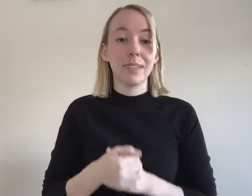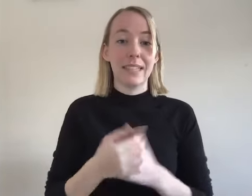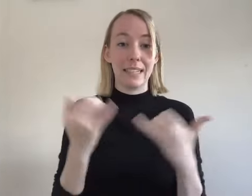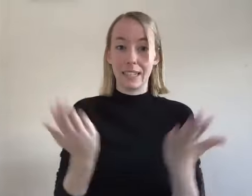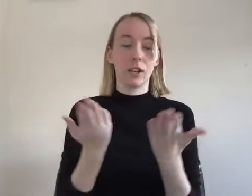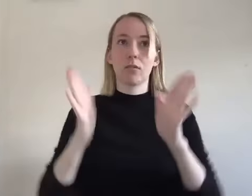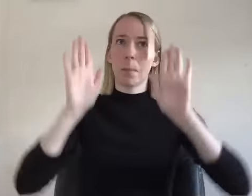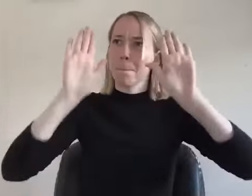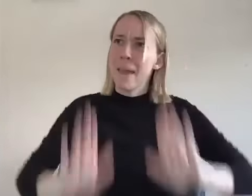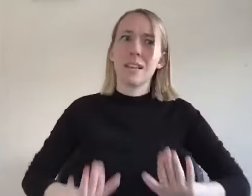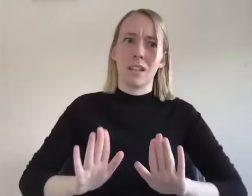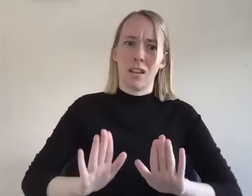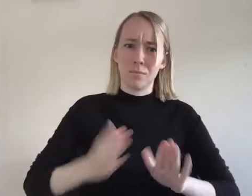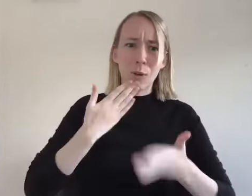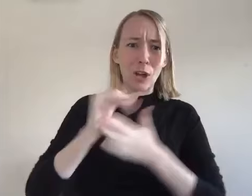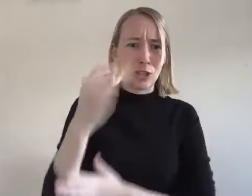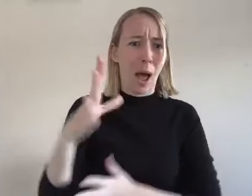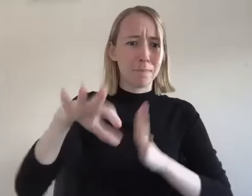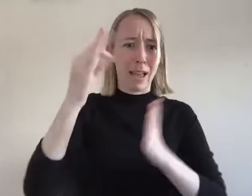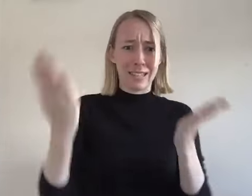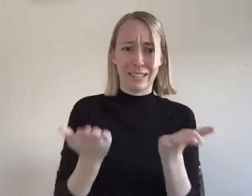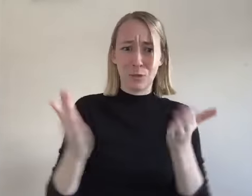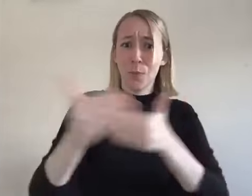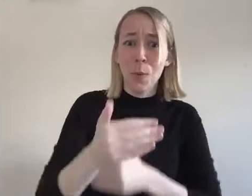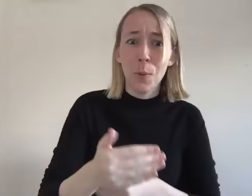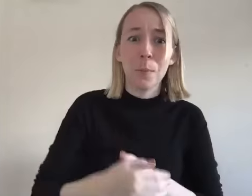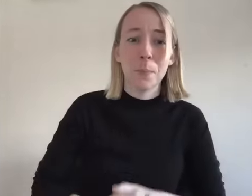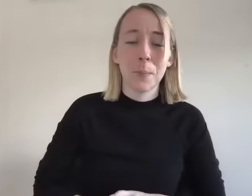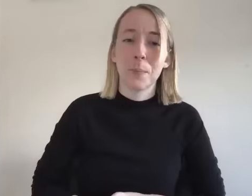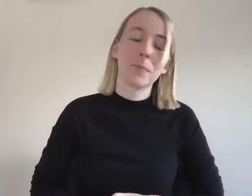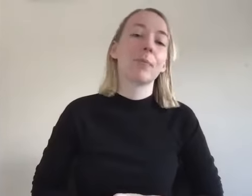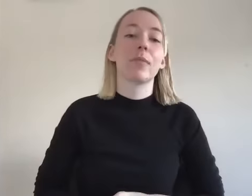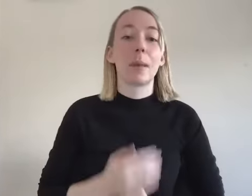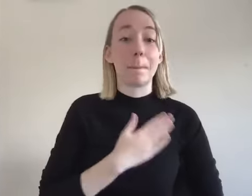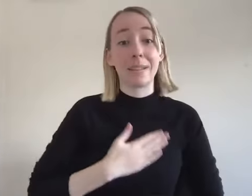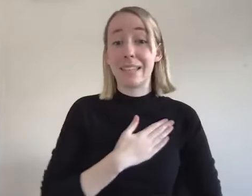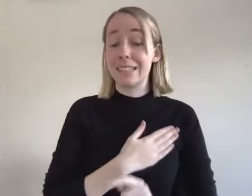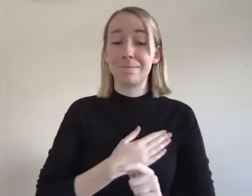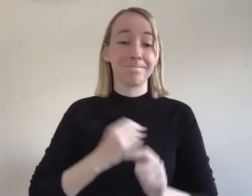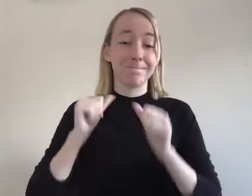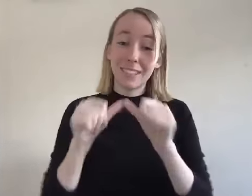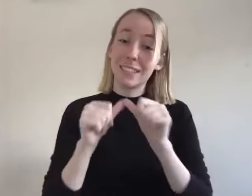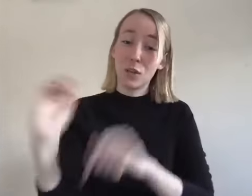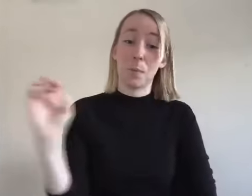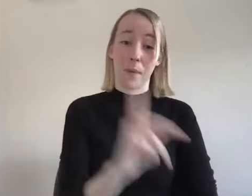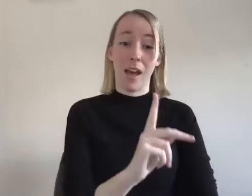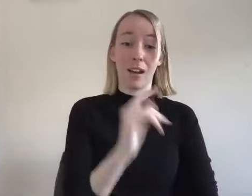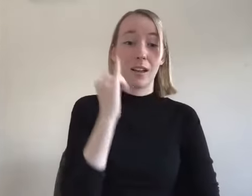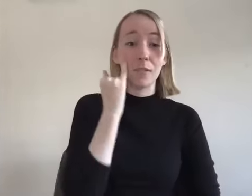in this setting which is incredible like good for you for finding this and being in this room right now um please keep coming back and if you don't